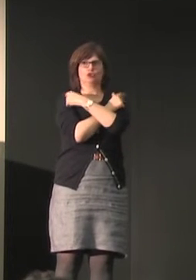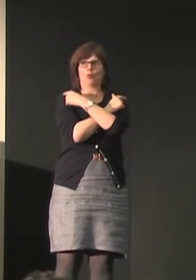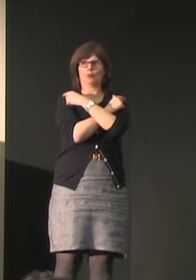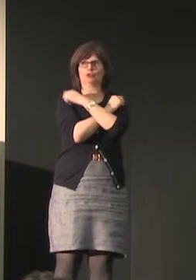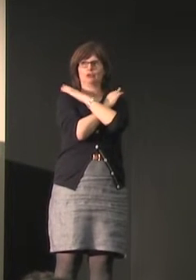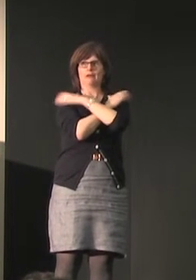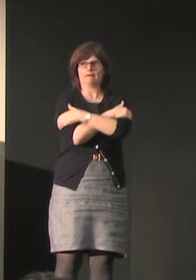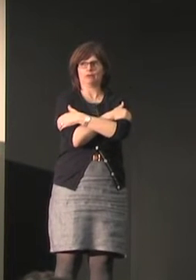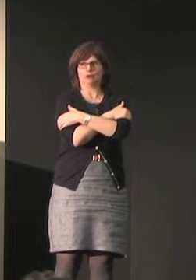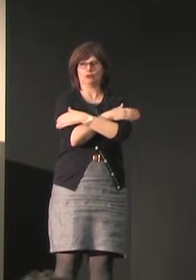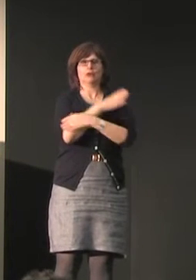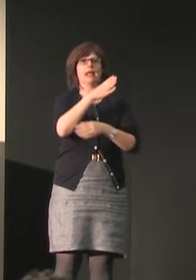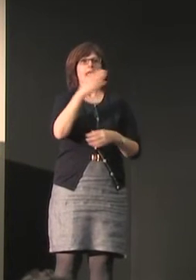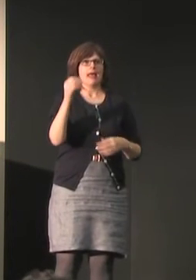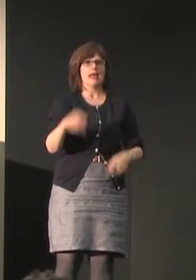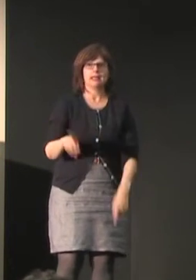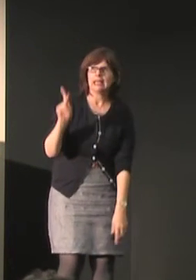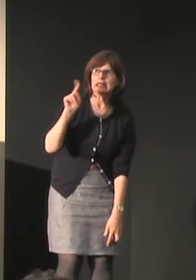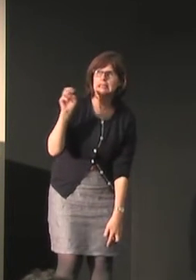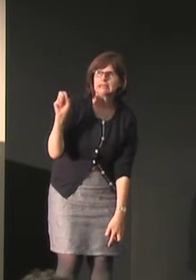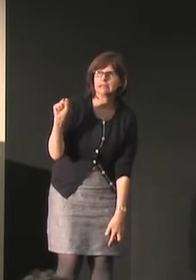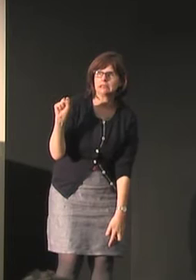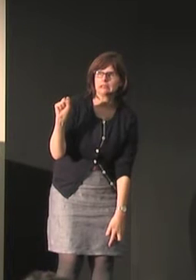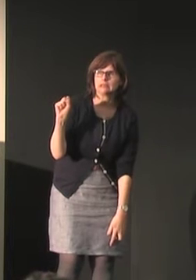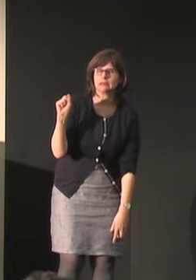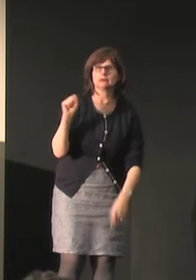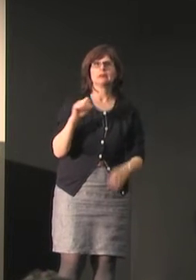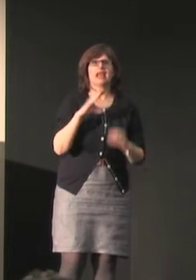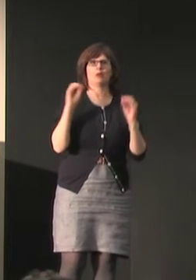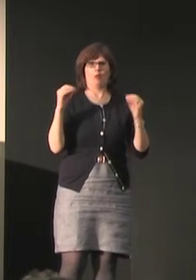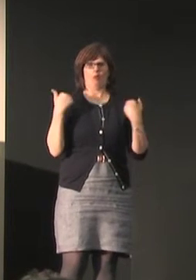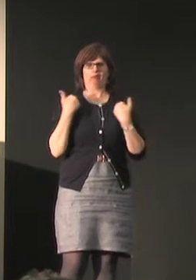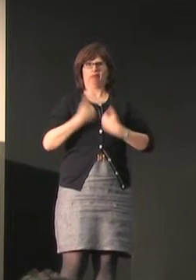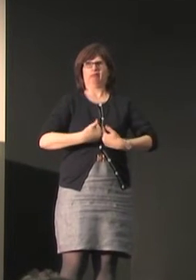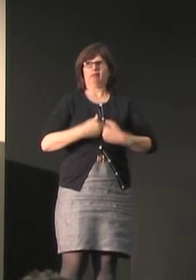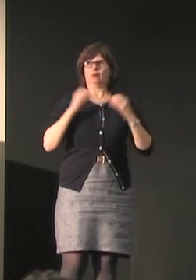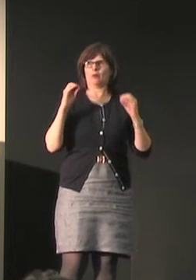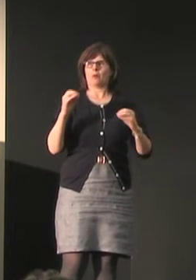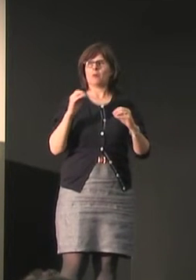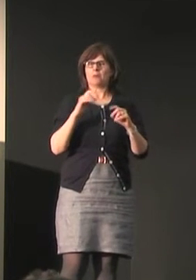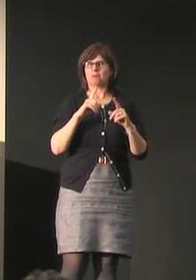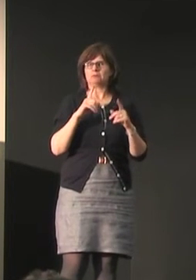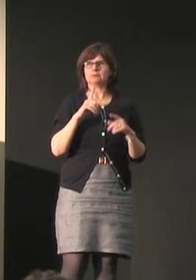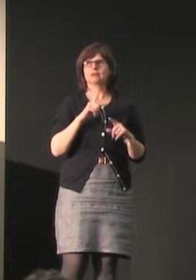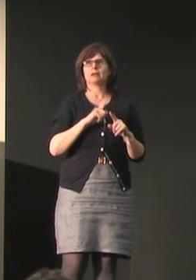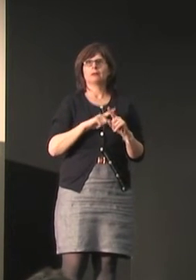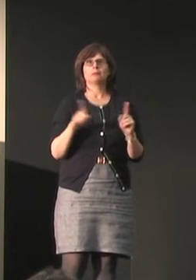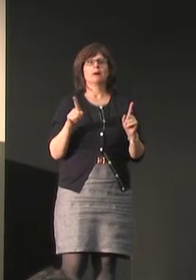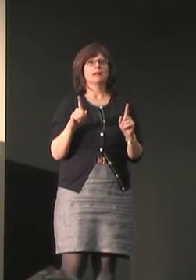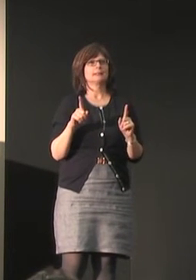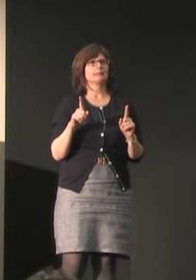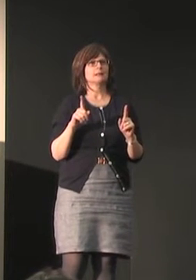veiled but I make sure that my arms are covered and my knees are covered and I certainly wear clothes that are modest